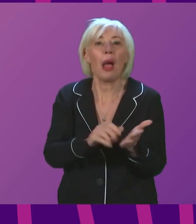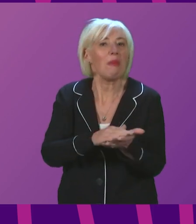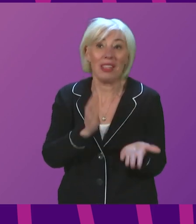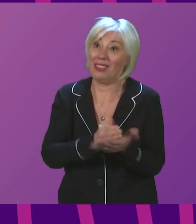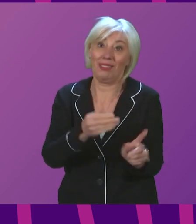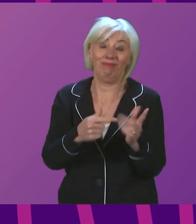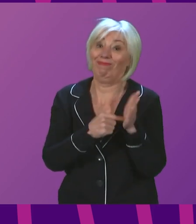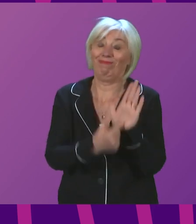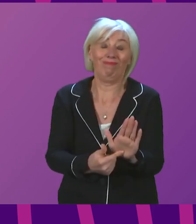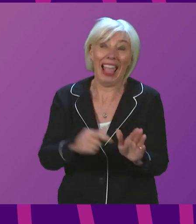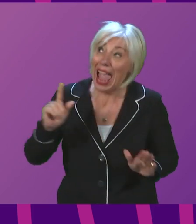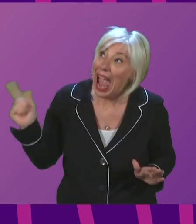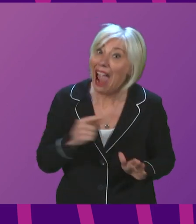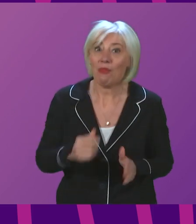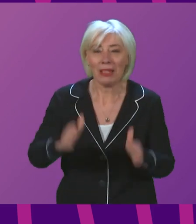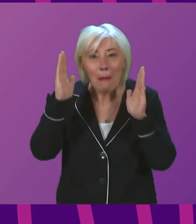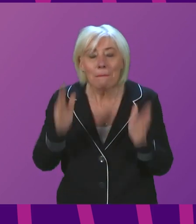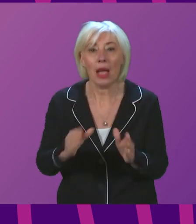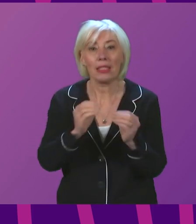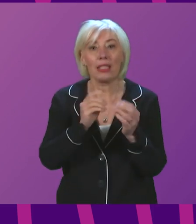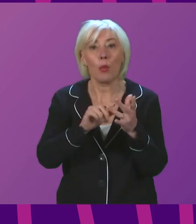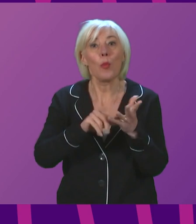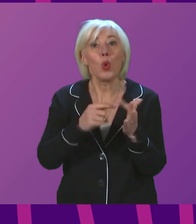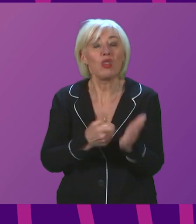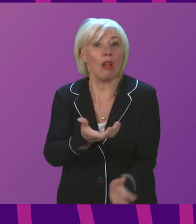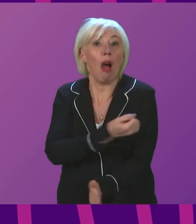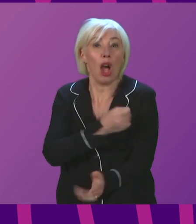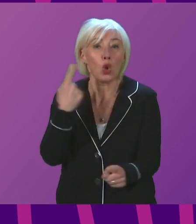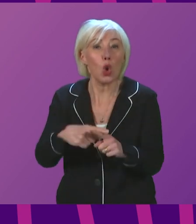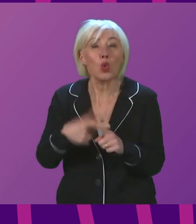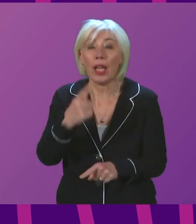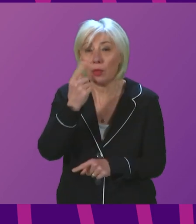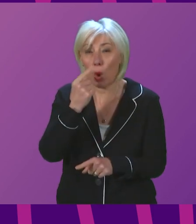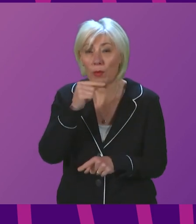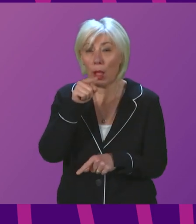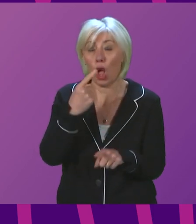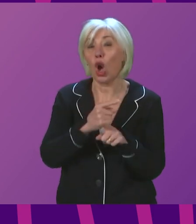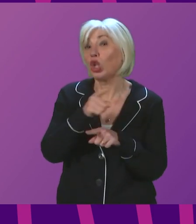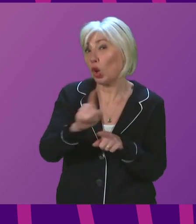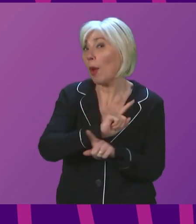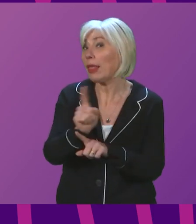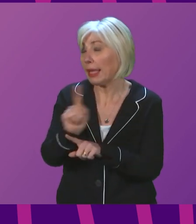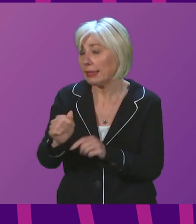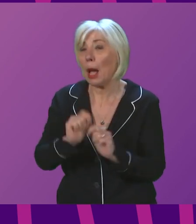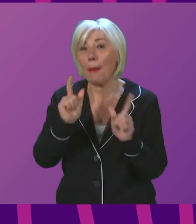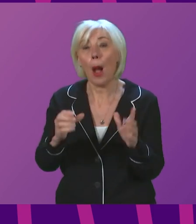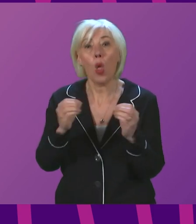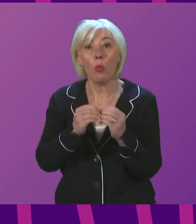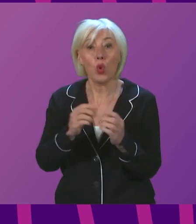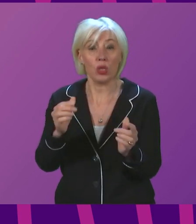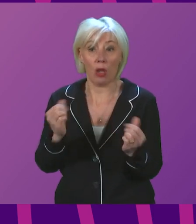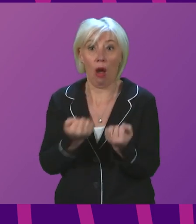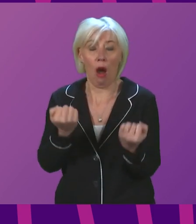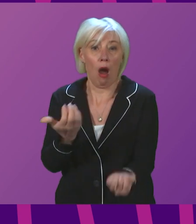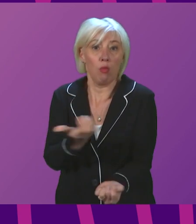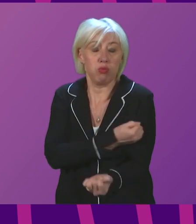vital importance of everyone getting booster jags as quickly as possible, and I'll return to that later. However, as the booster rollout is completed,